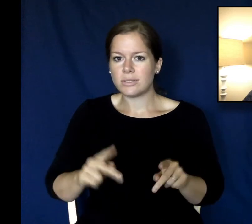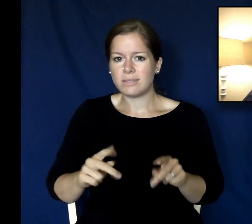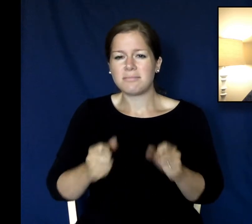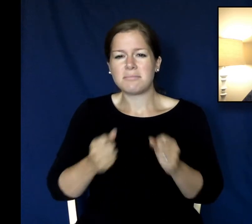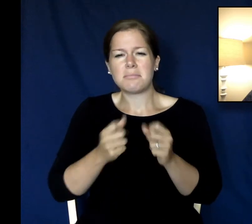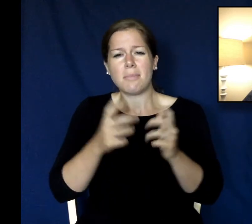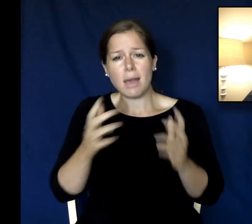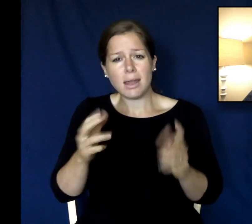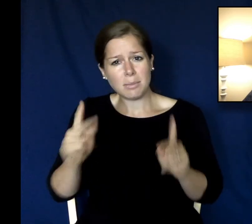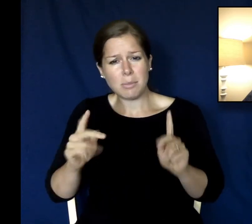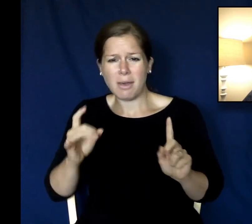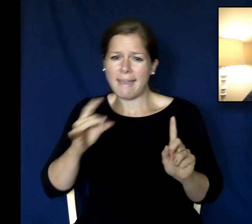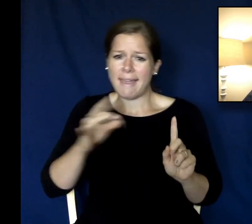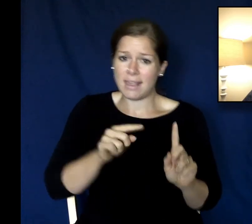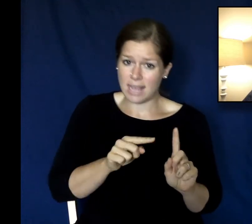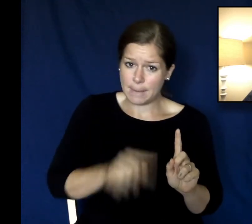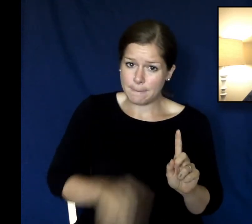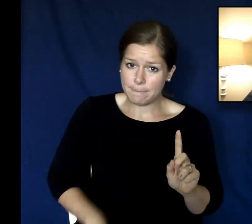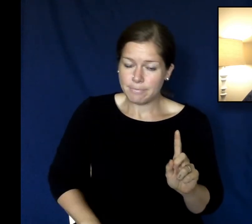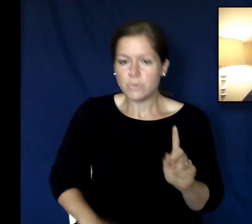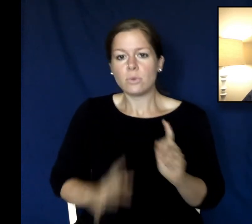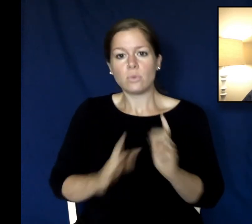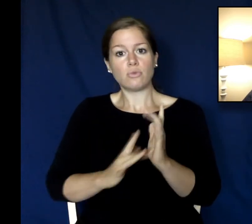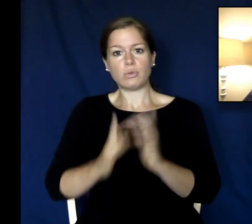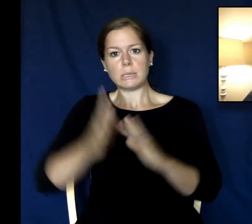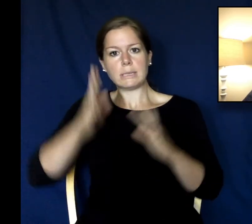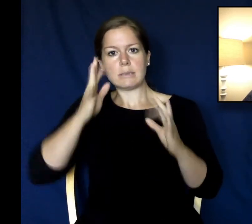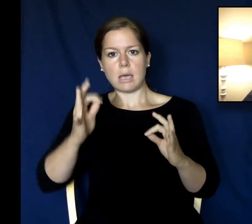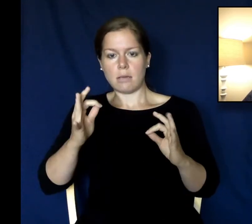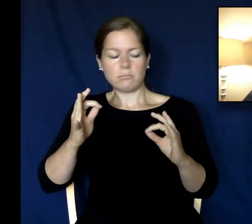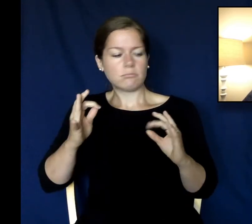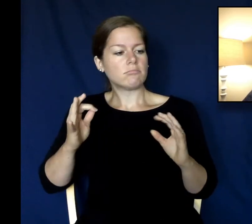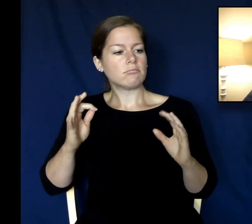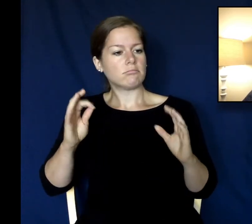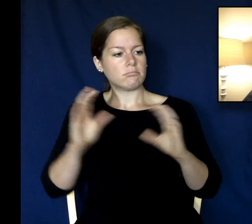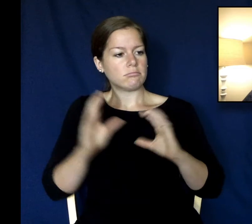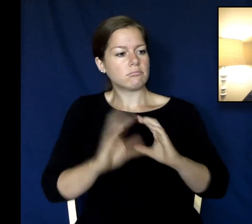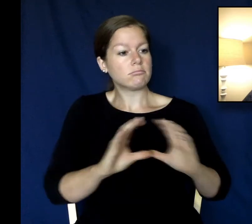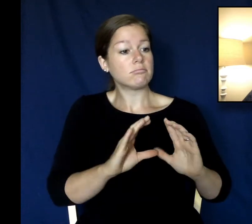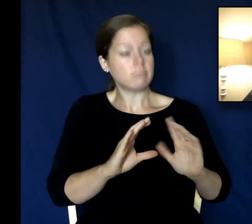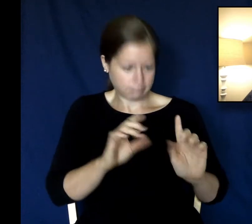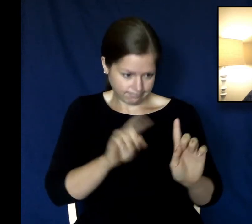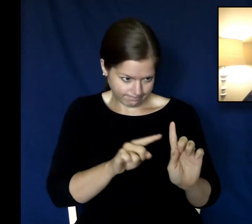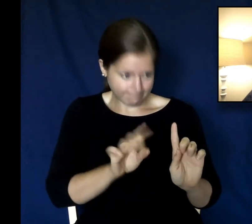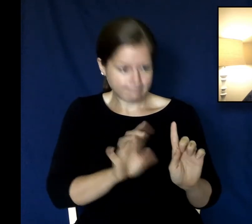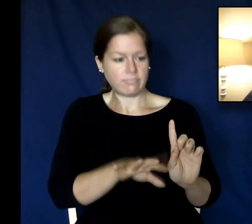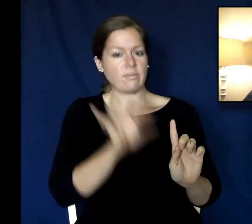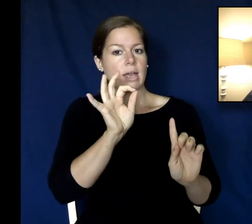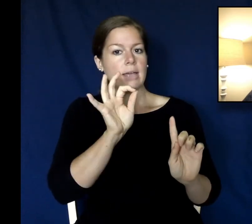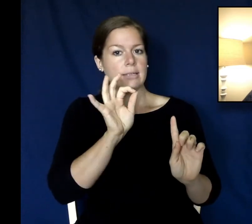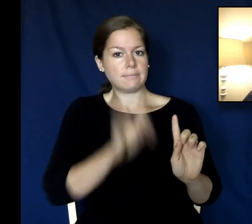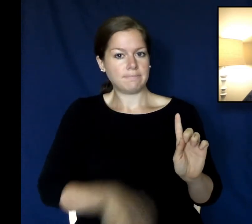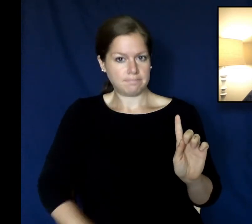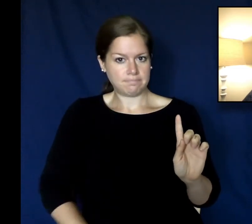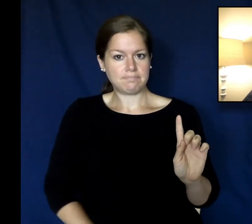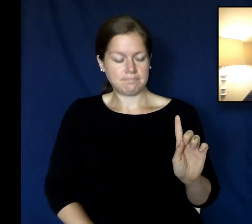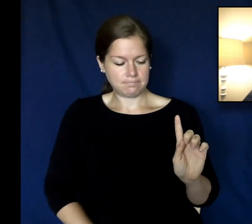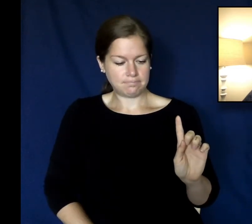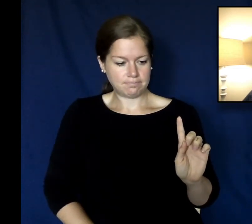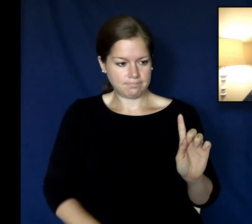Jesus saves him not only saves him he sought him Jesus was the one who looked up into the tree and